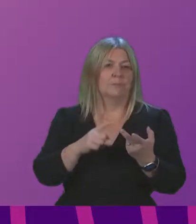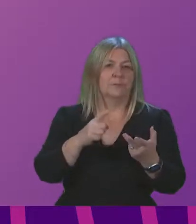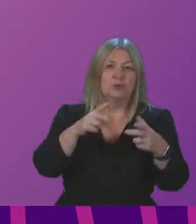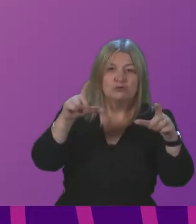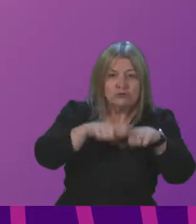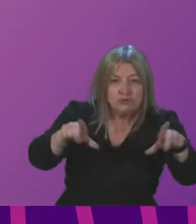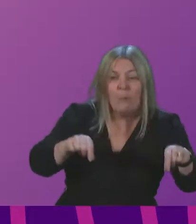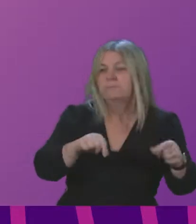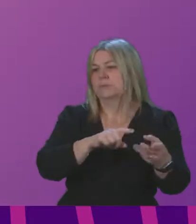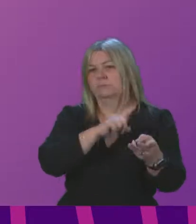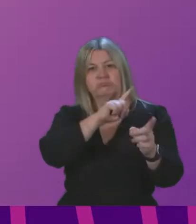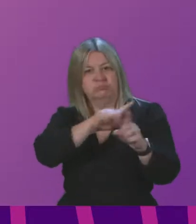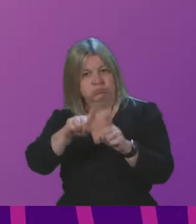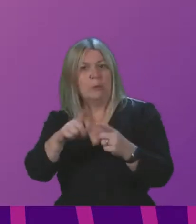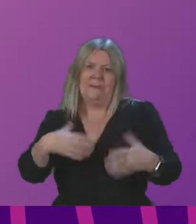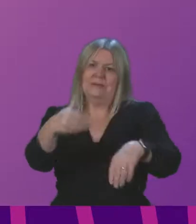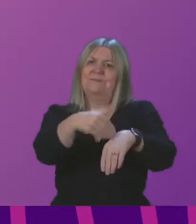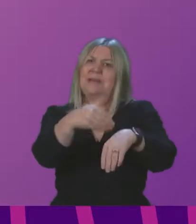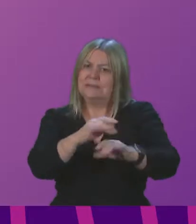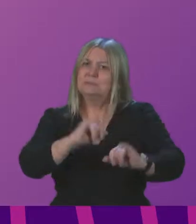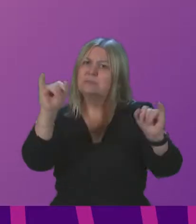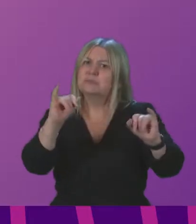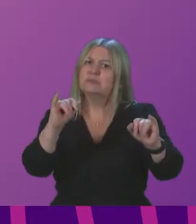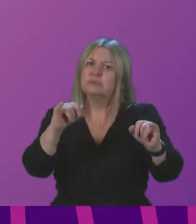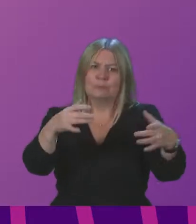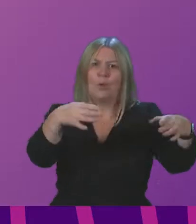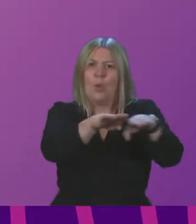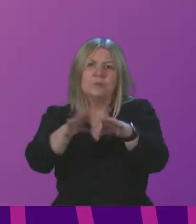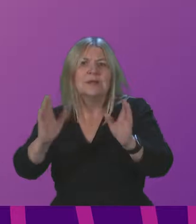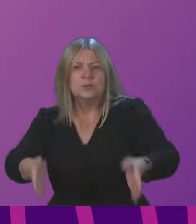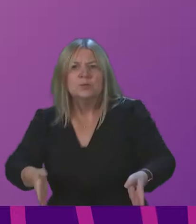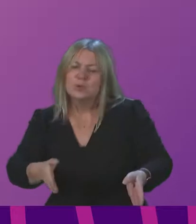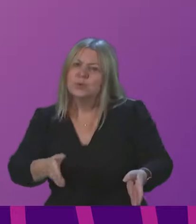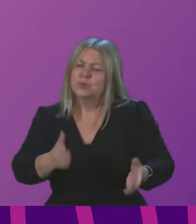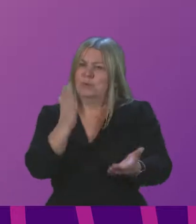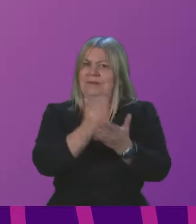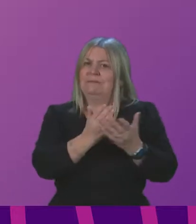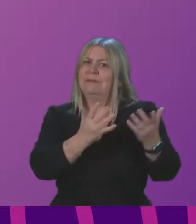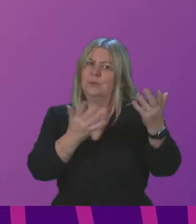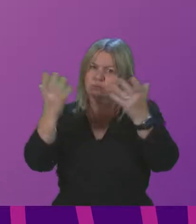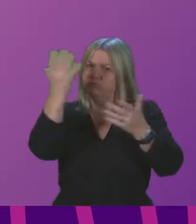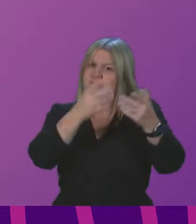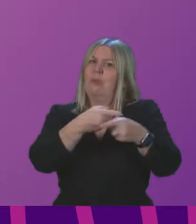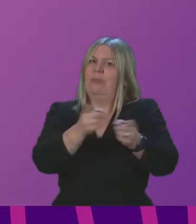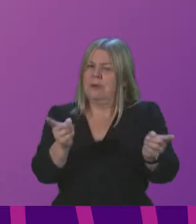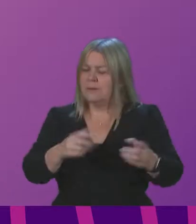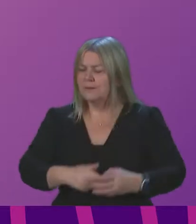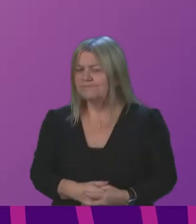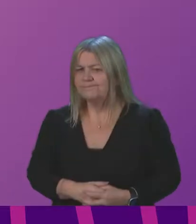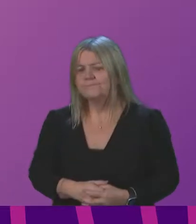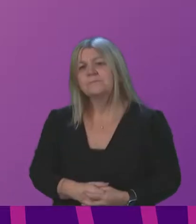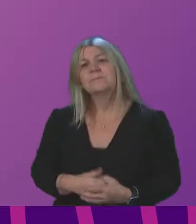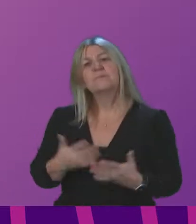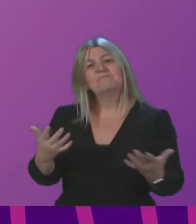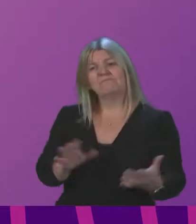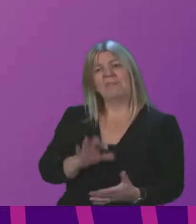process. Claire Baker talked eloquently about their concerns just a few moments ago. We therefore asked the Scottish Government